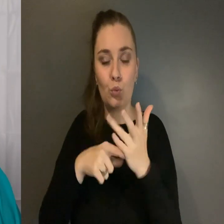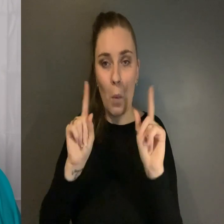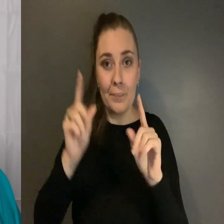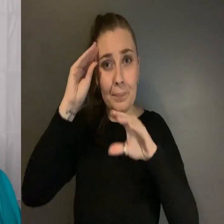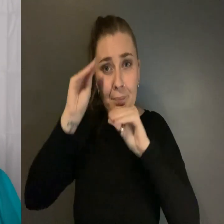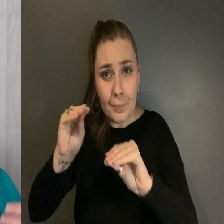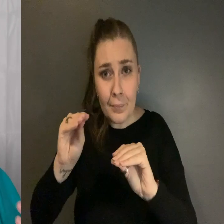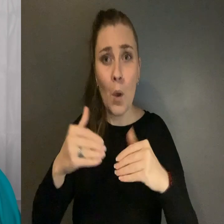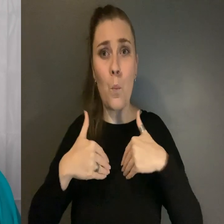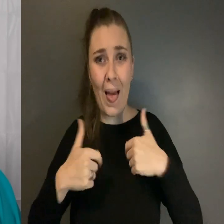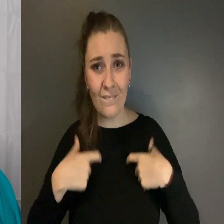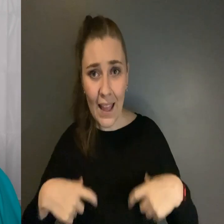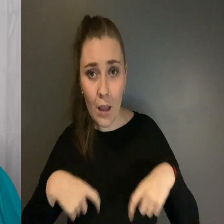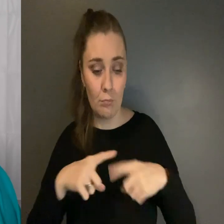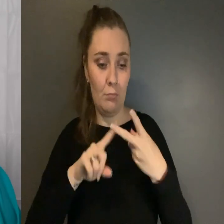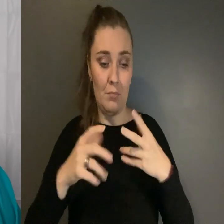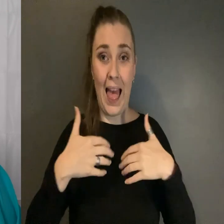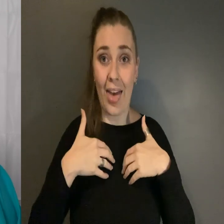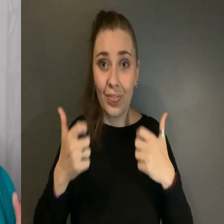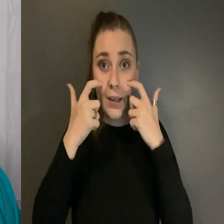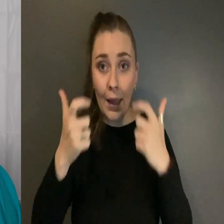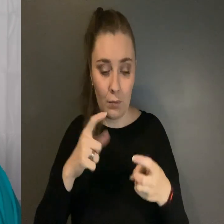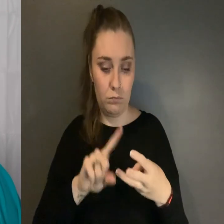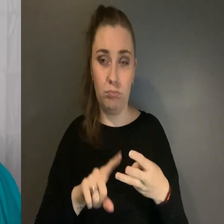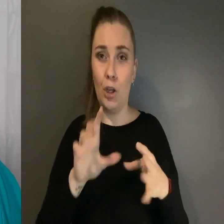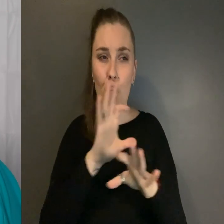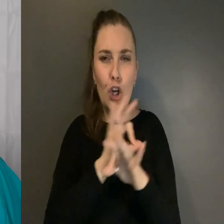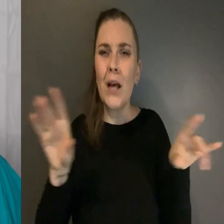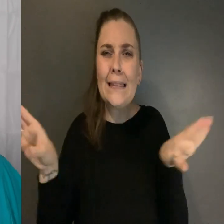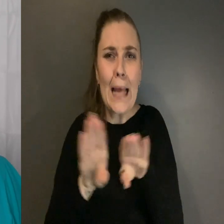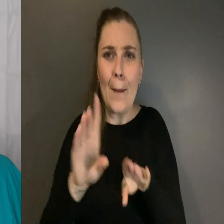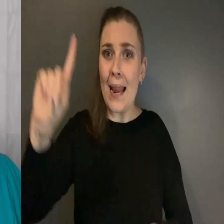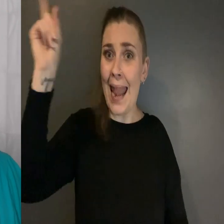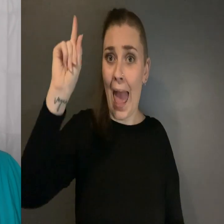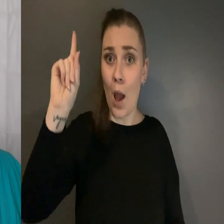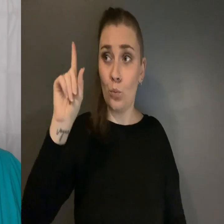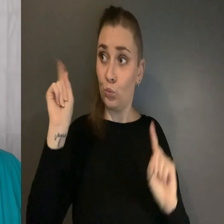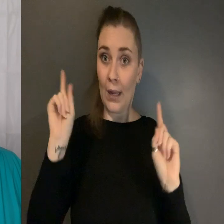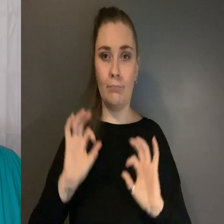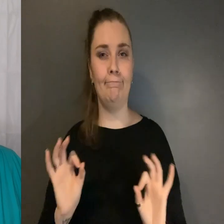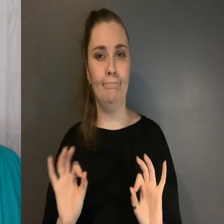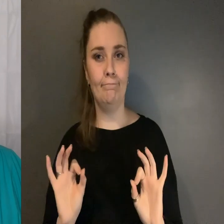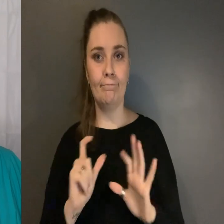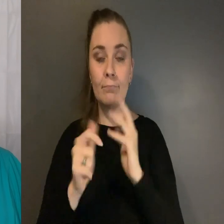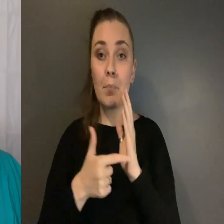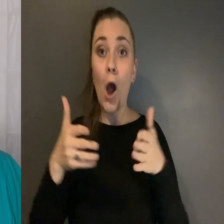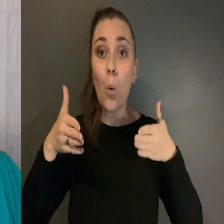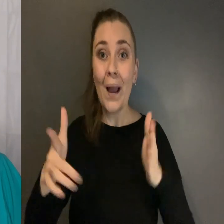in welfare, in health care Not in the exact forms they're in today, but as ways of giving everyone